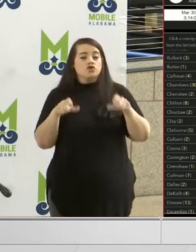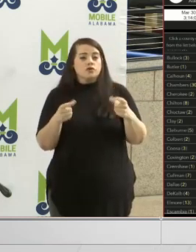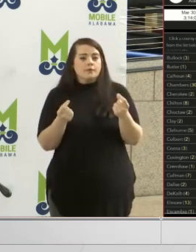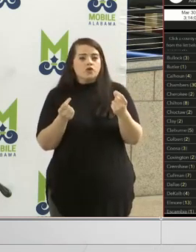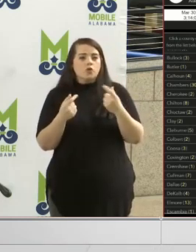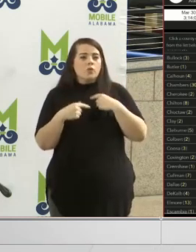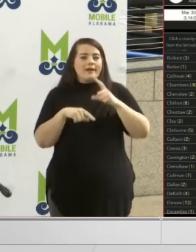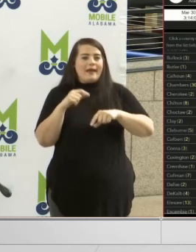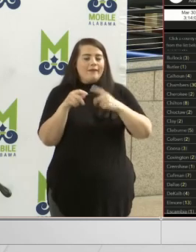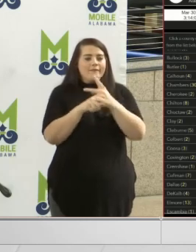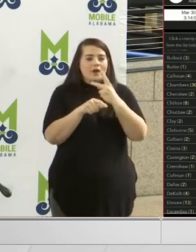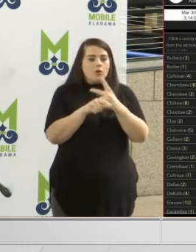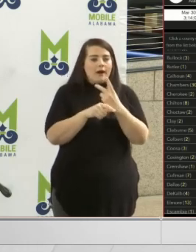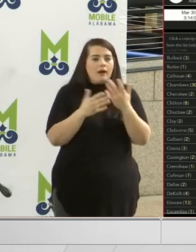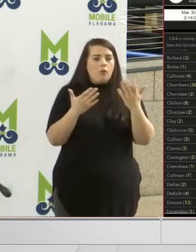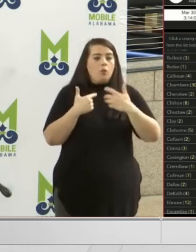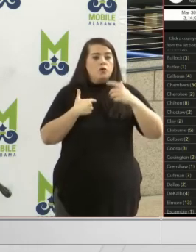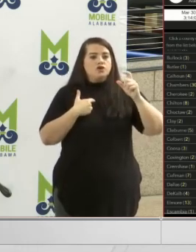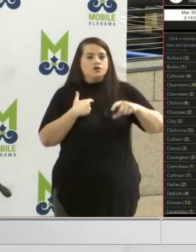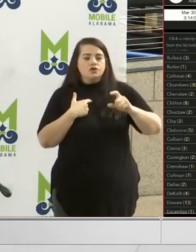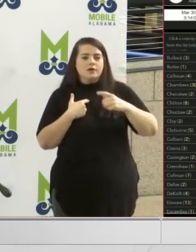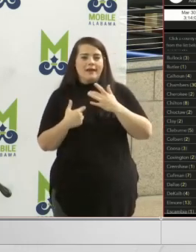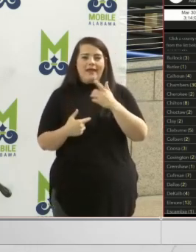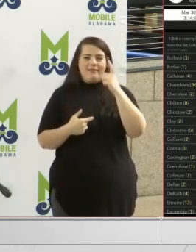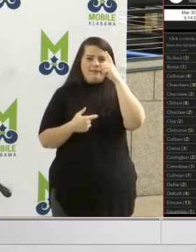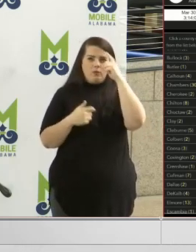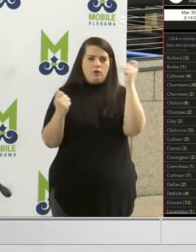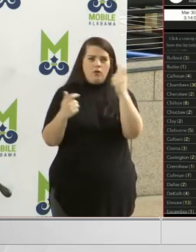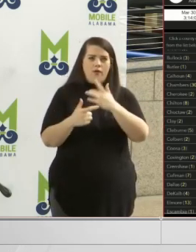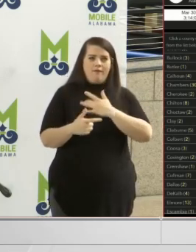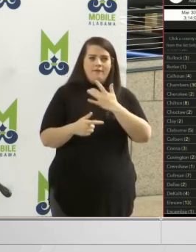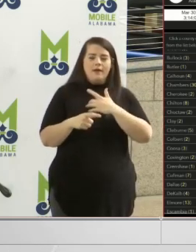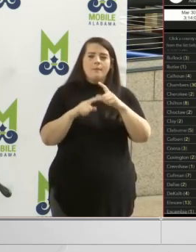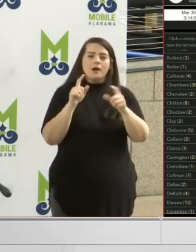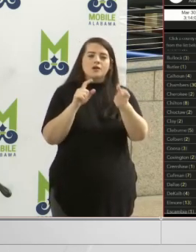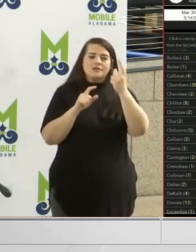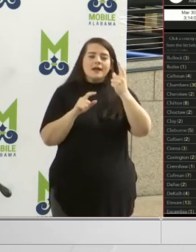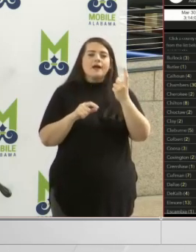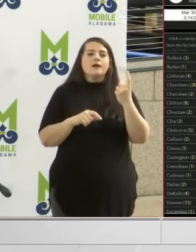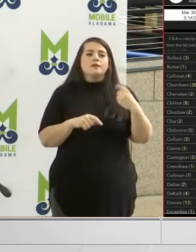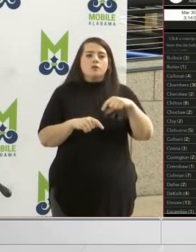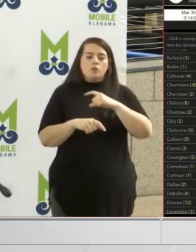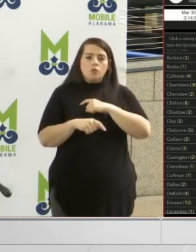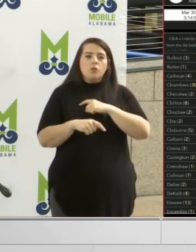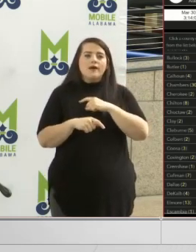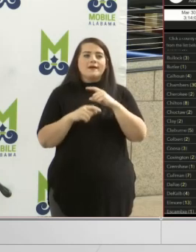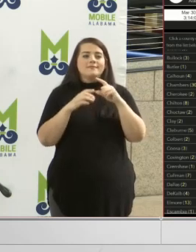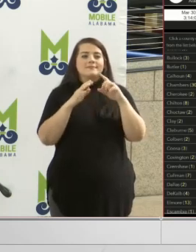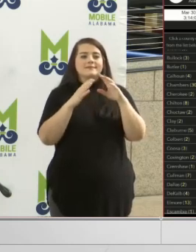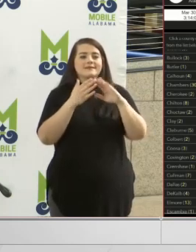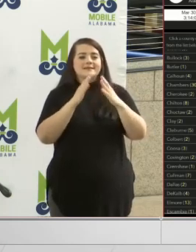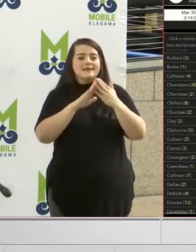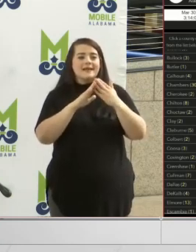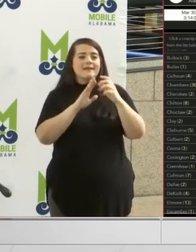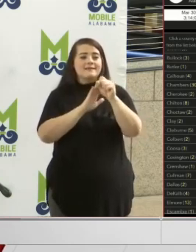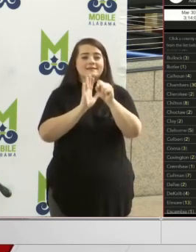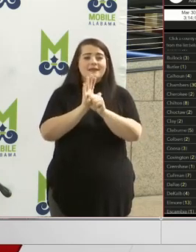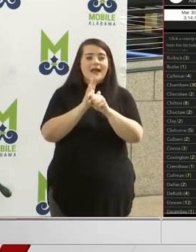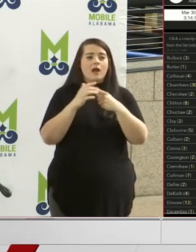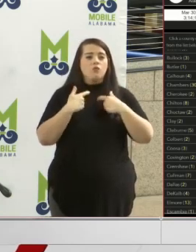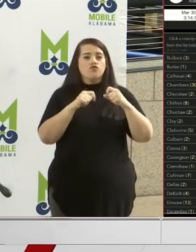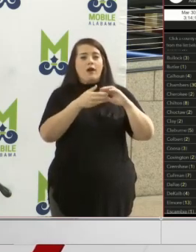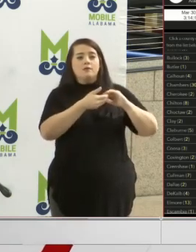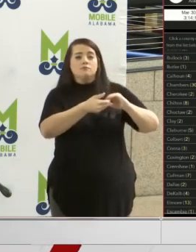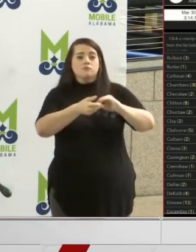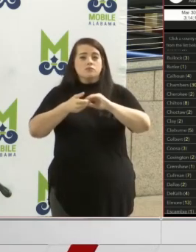figure out what the should be part is. I think we all feel that way. But rest assured, the county, the city, and the state are working hand-in-hand trying to get